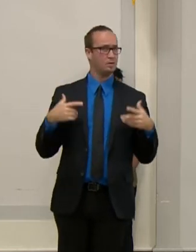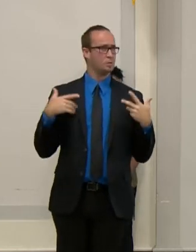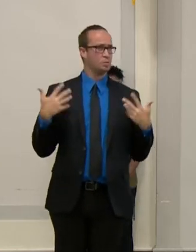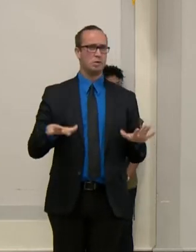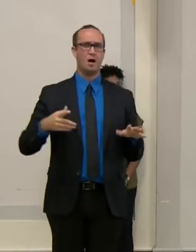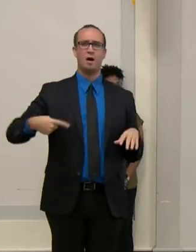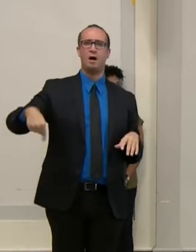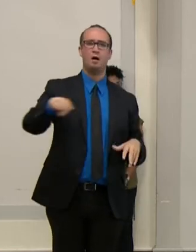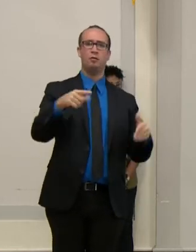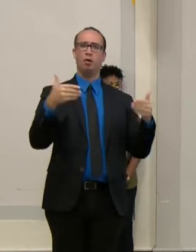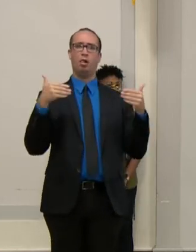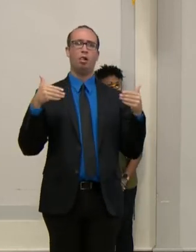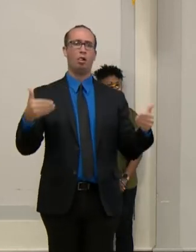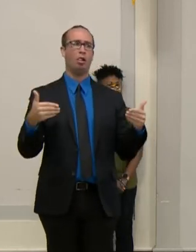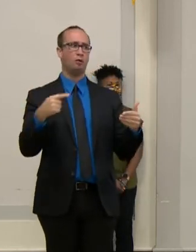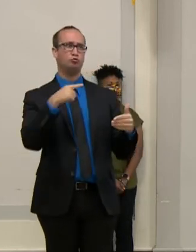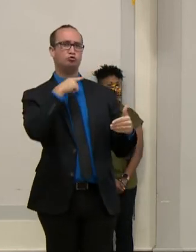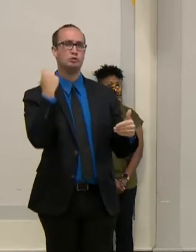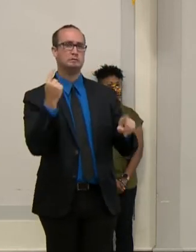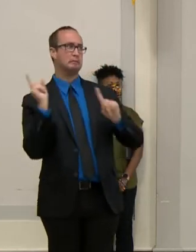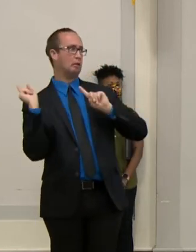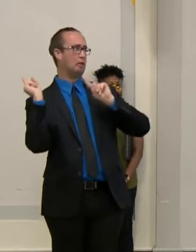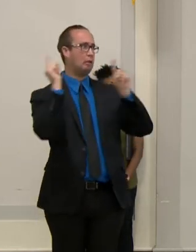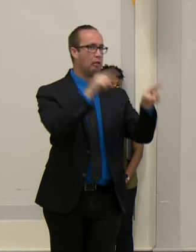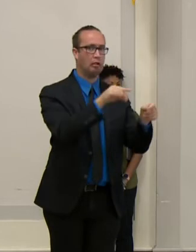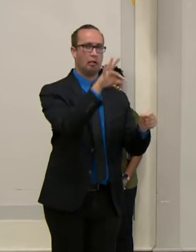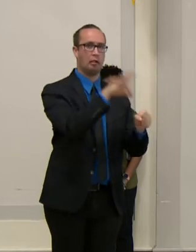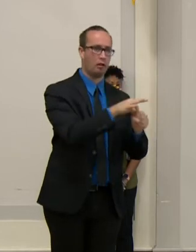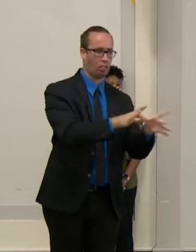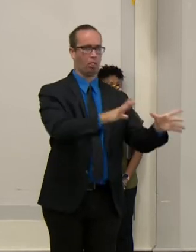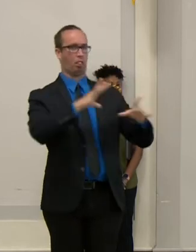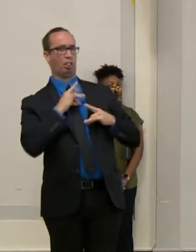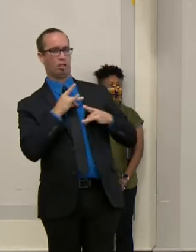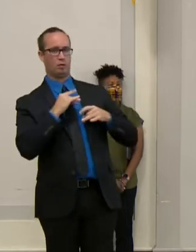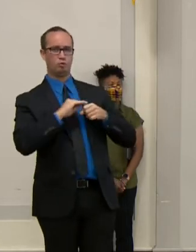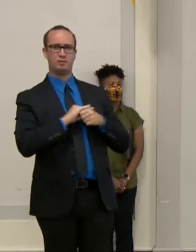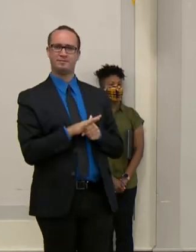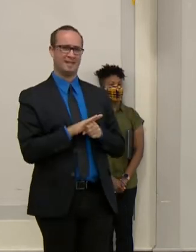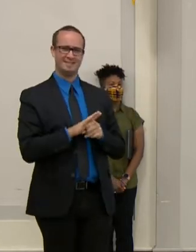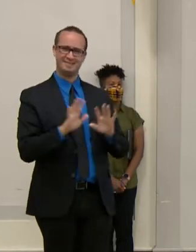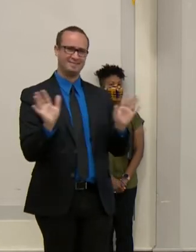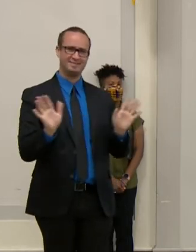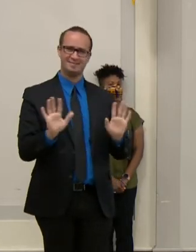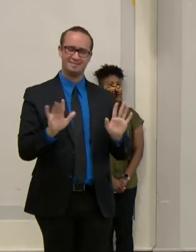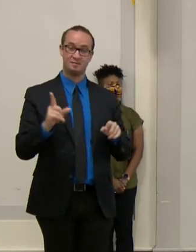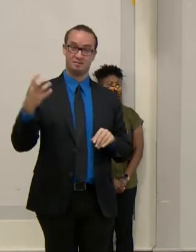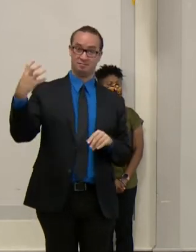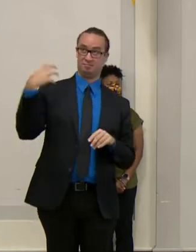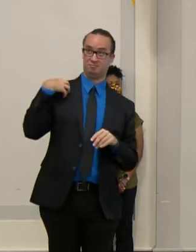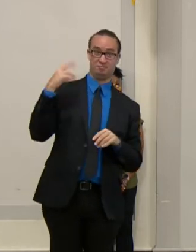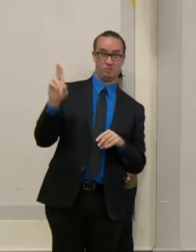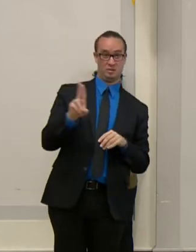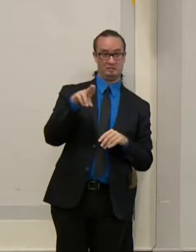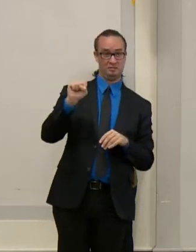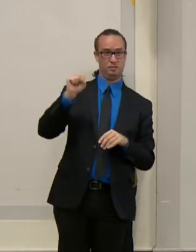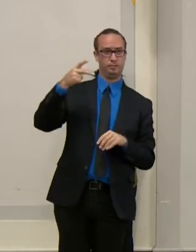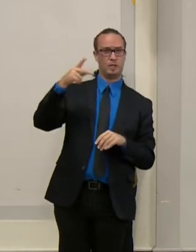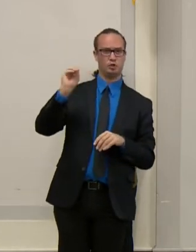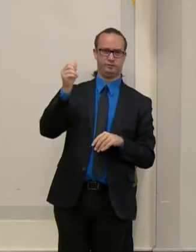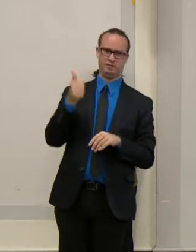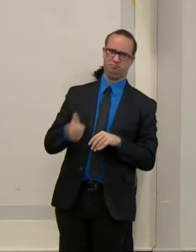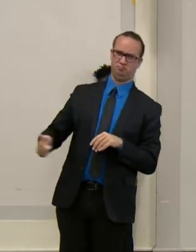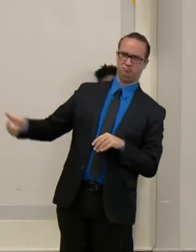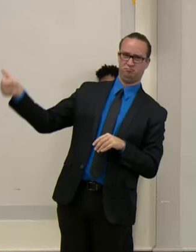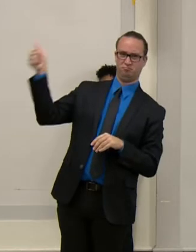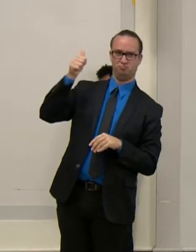The Postmaster General needs to be transparent with the public about management decisions being made that are resulting in these delays